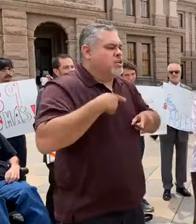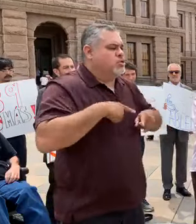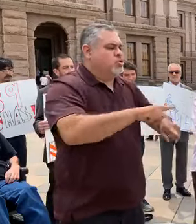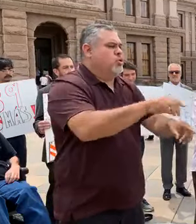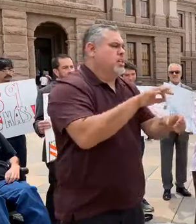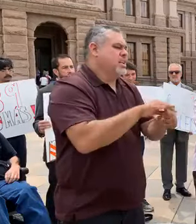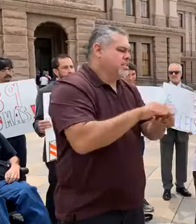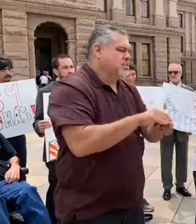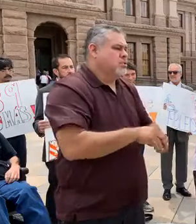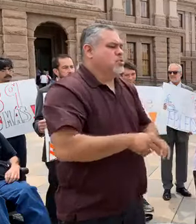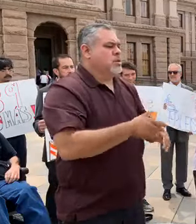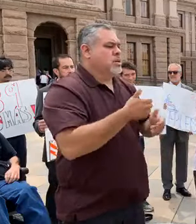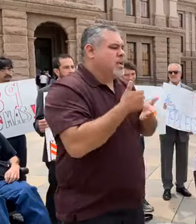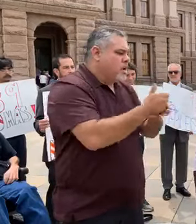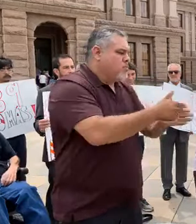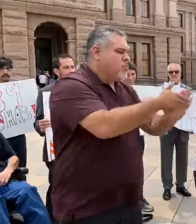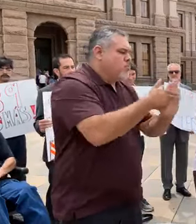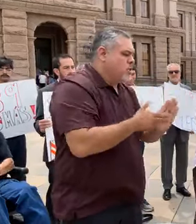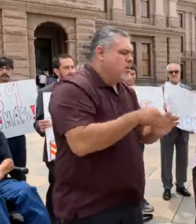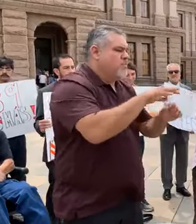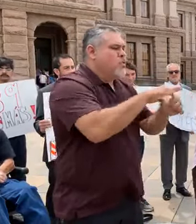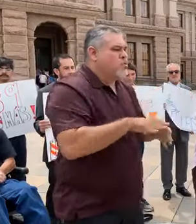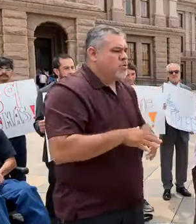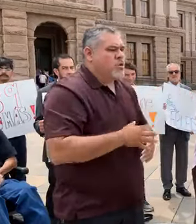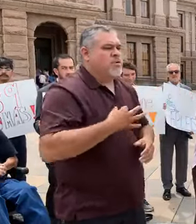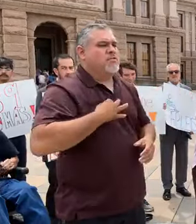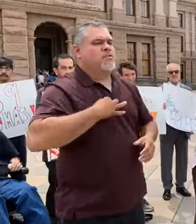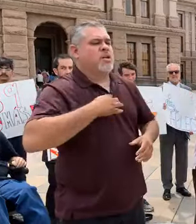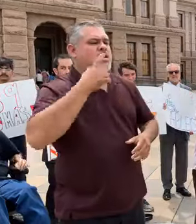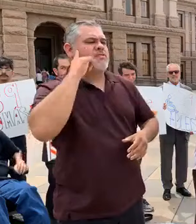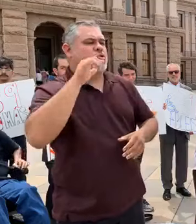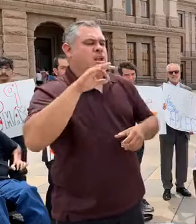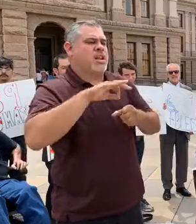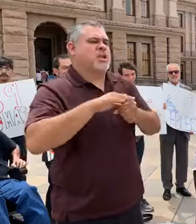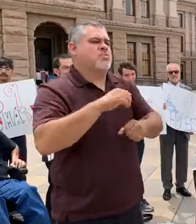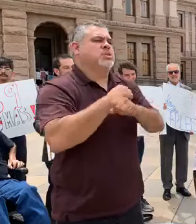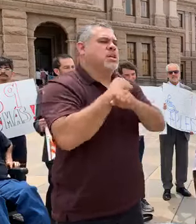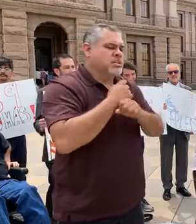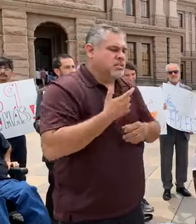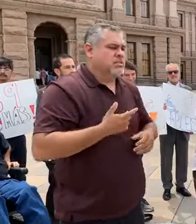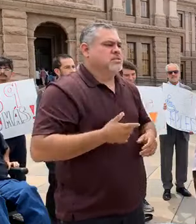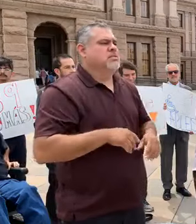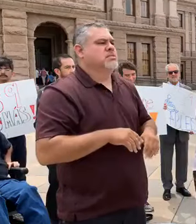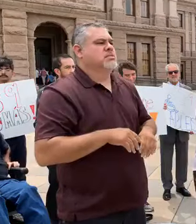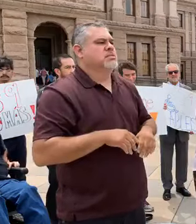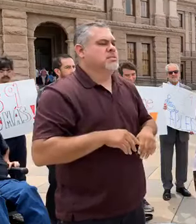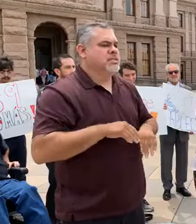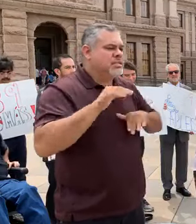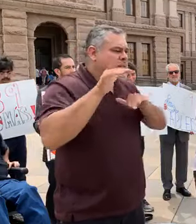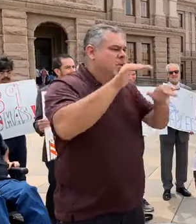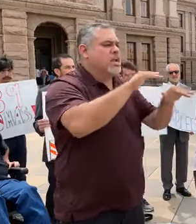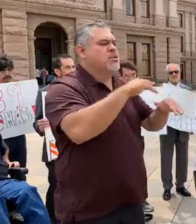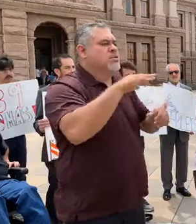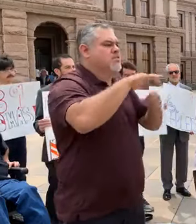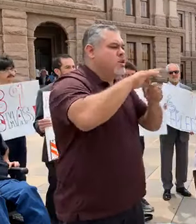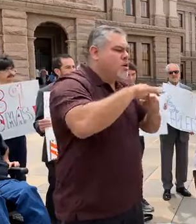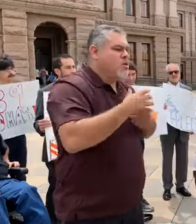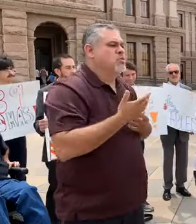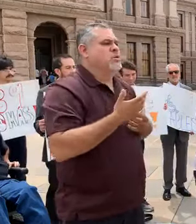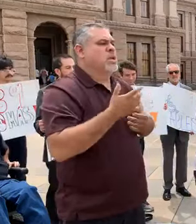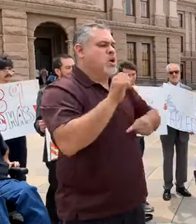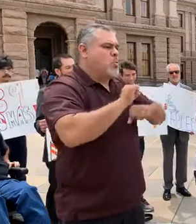Registering voters, volunteering for election protection, getting out the vote and working at the polls.